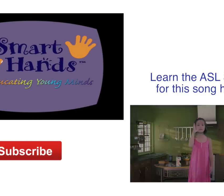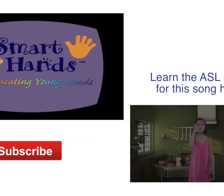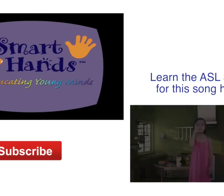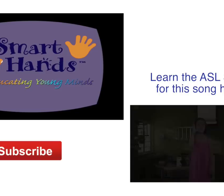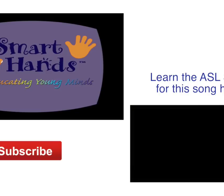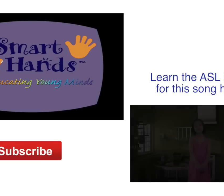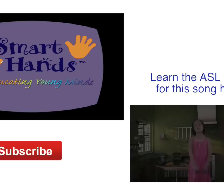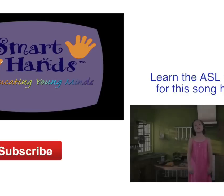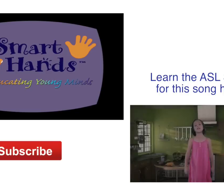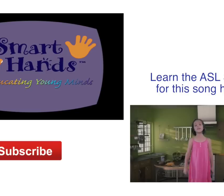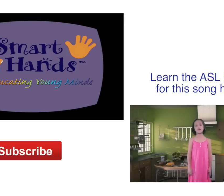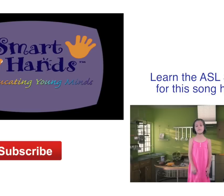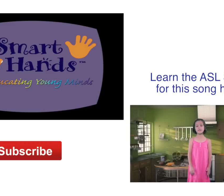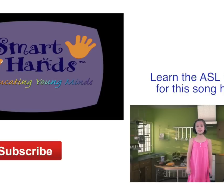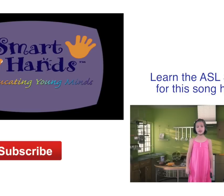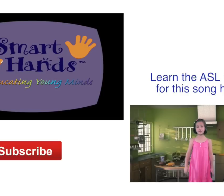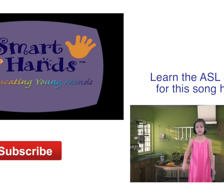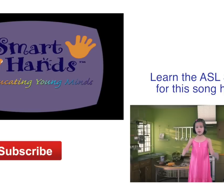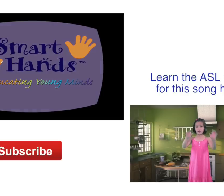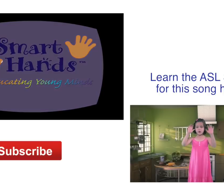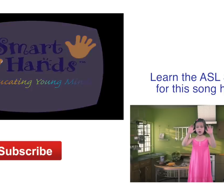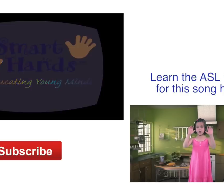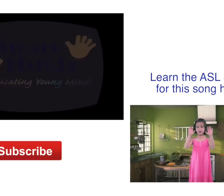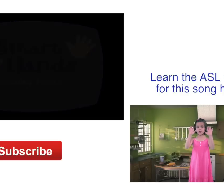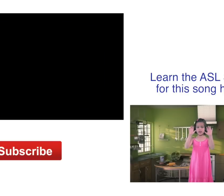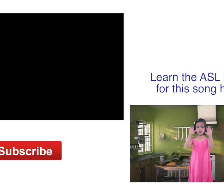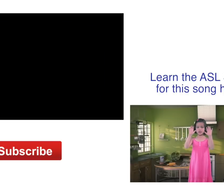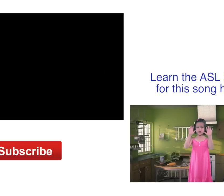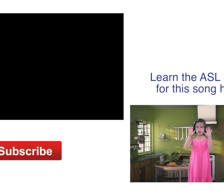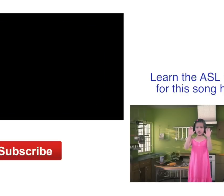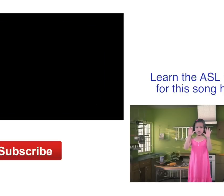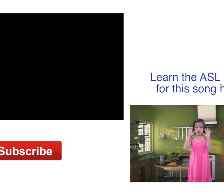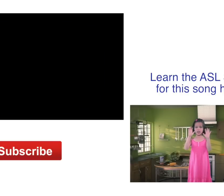Mommy. This is a sign for cheese. You curve your hand just a tiny, tiny bit.